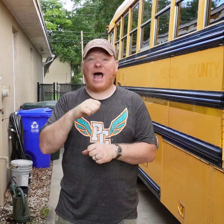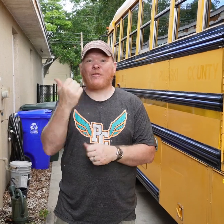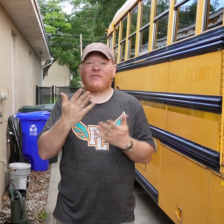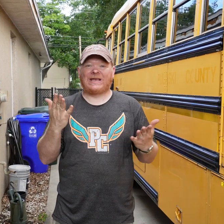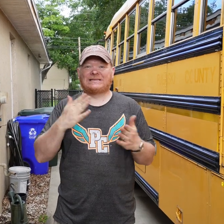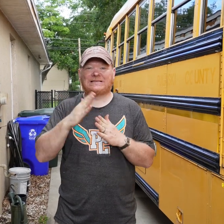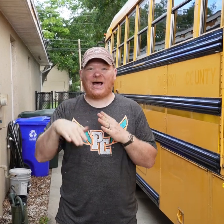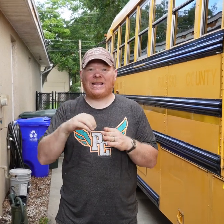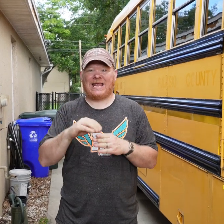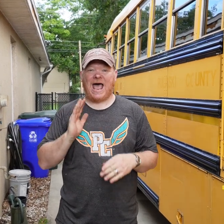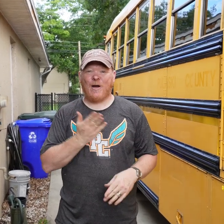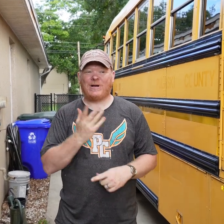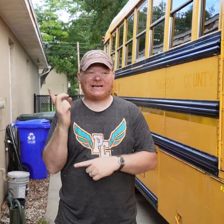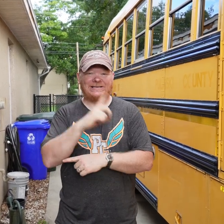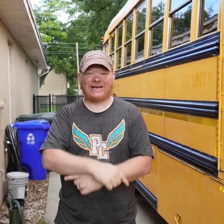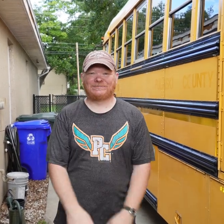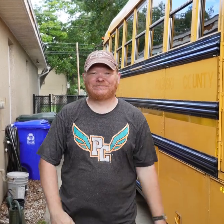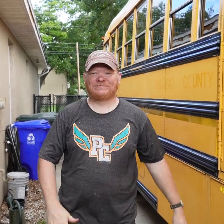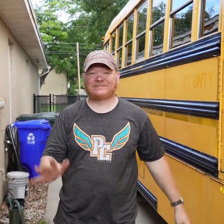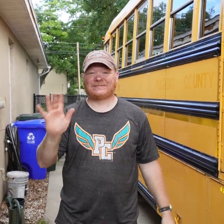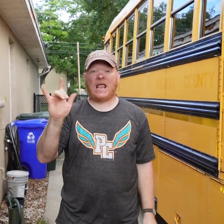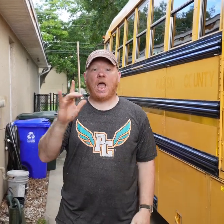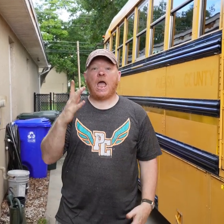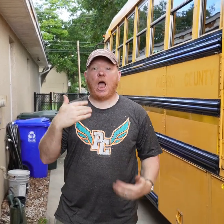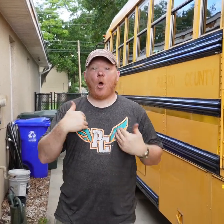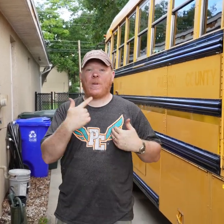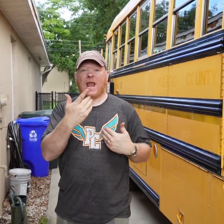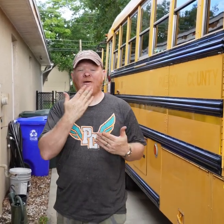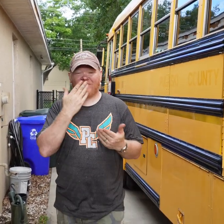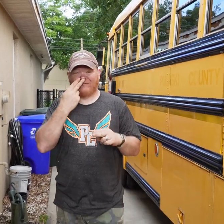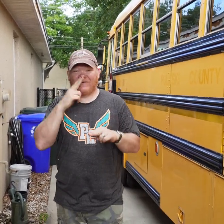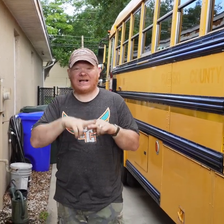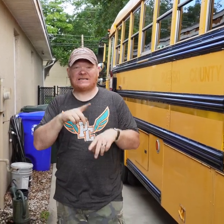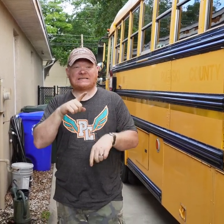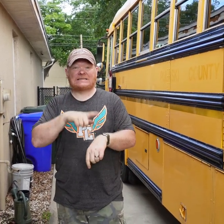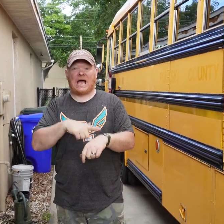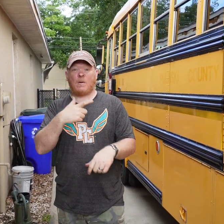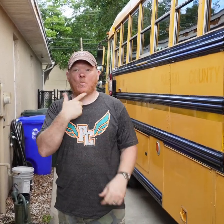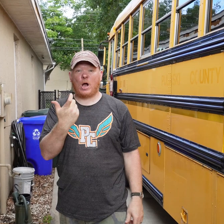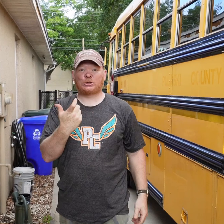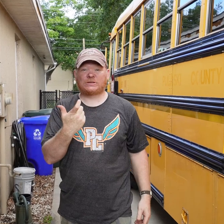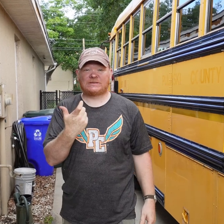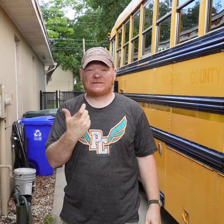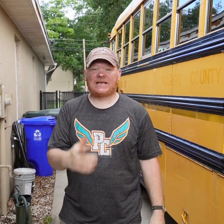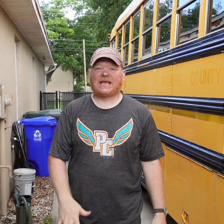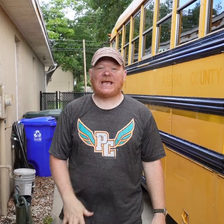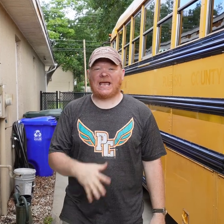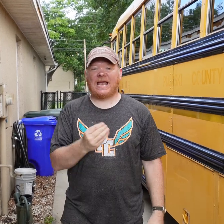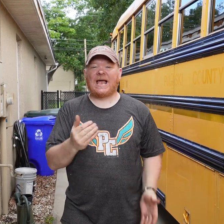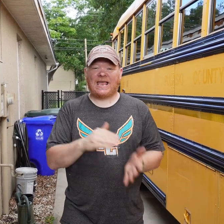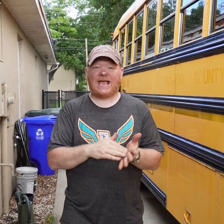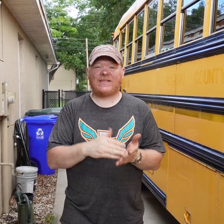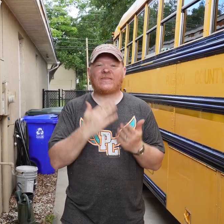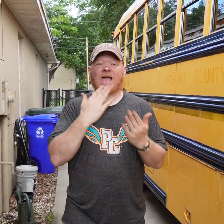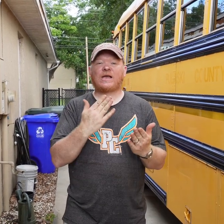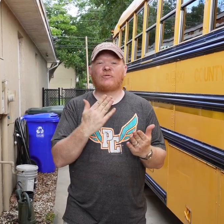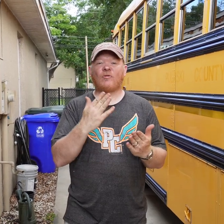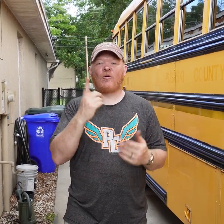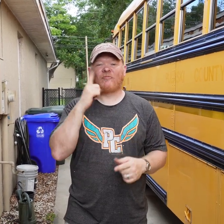And get other things in the house Done for the rest of the day I hope you had fun watching this And again thank you